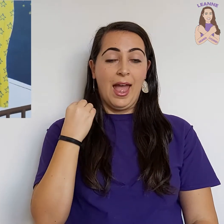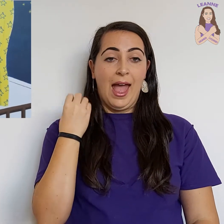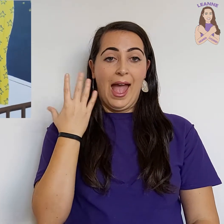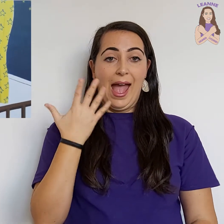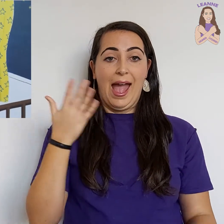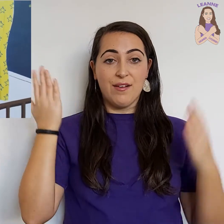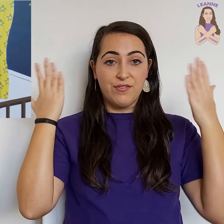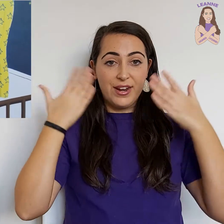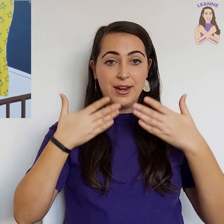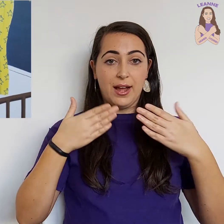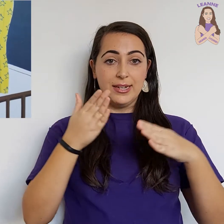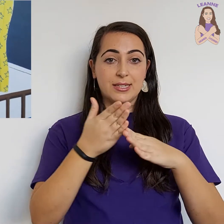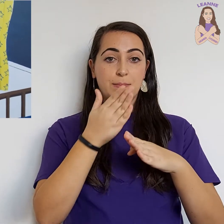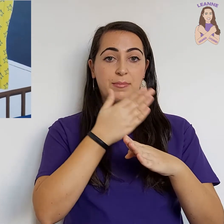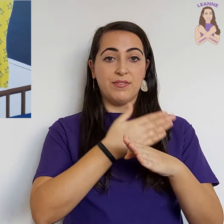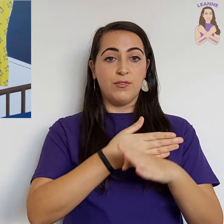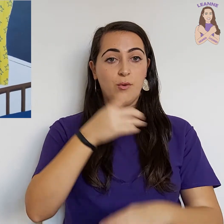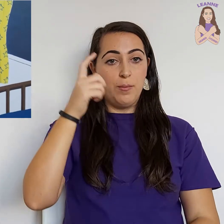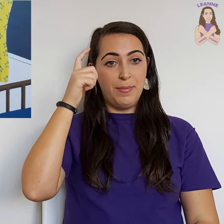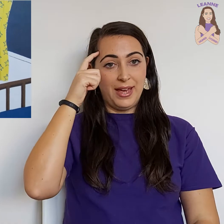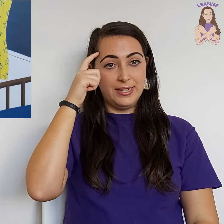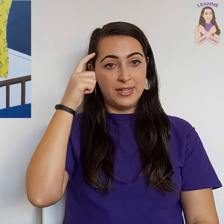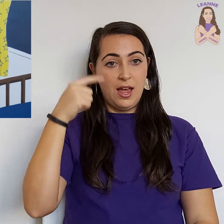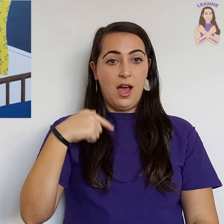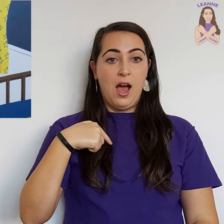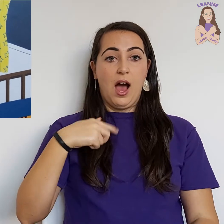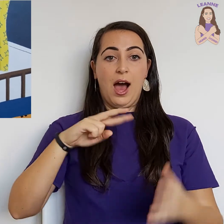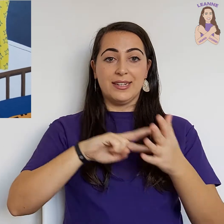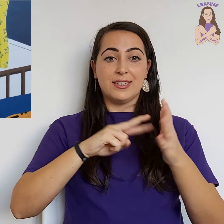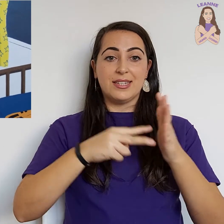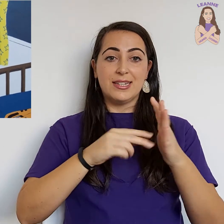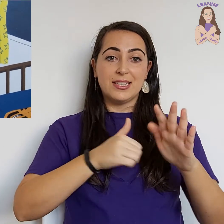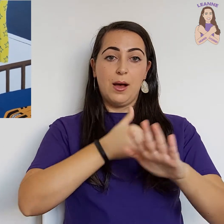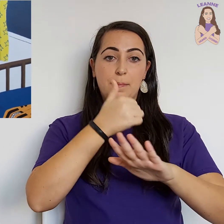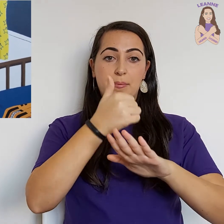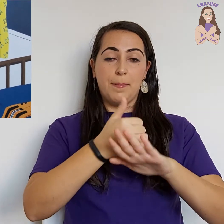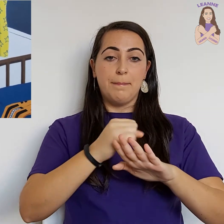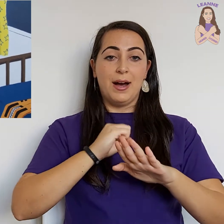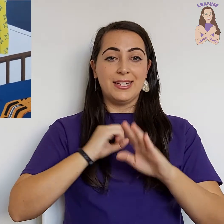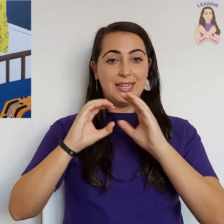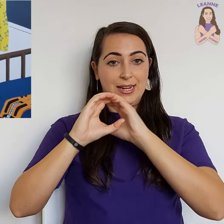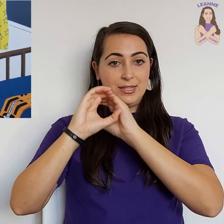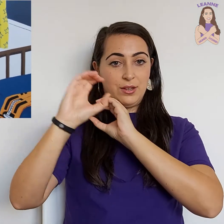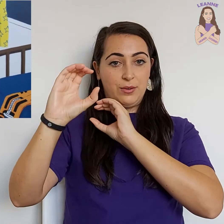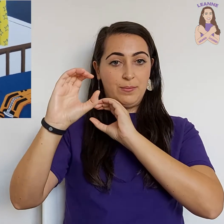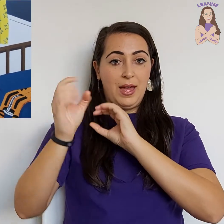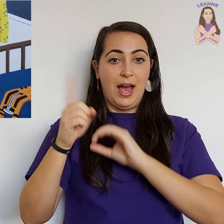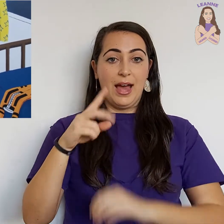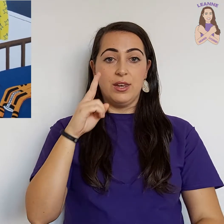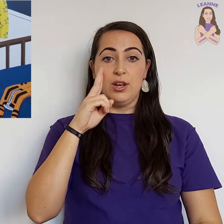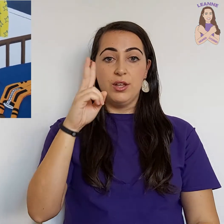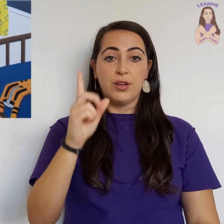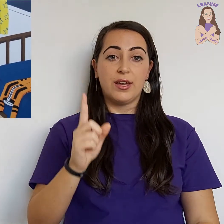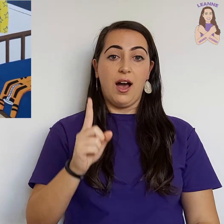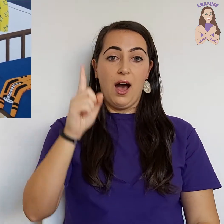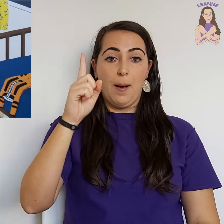Every night before bed I set up my telescope and look up